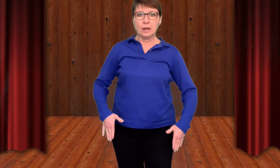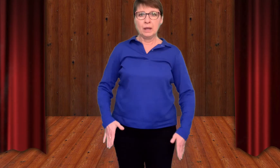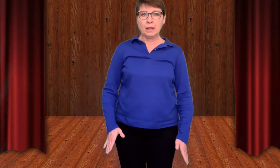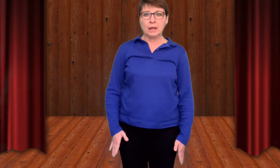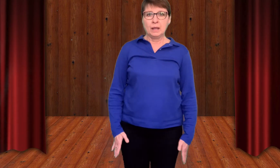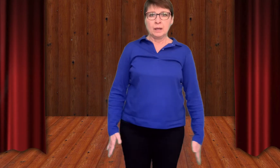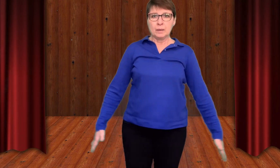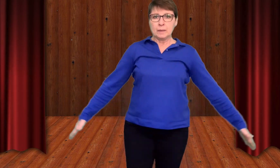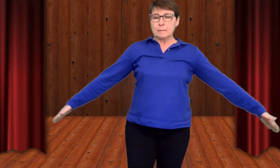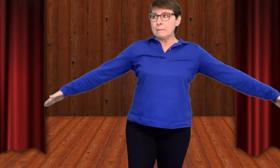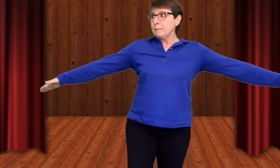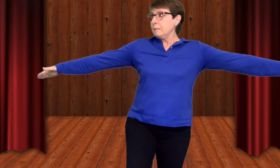And stop.